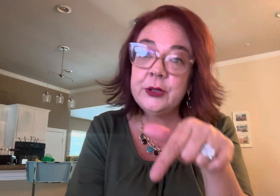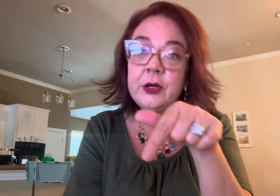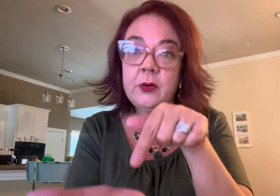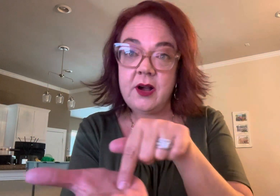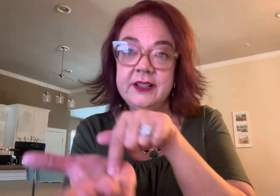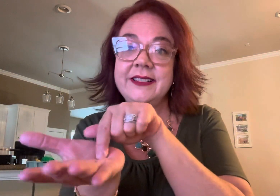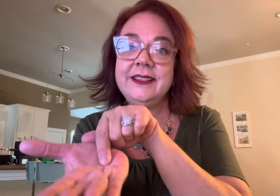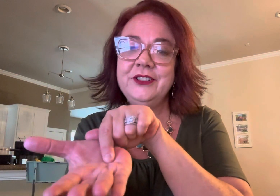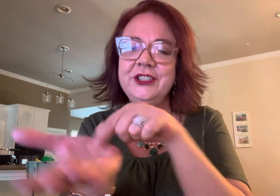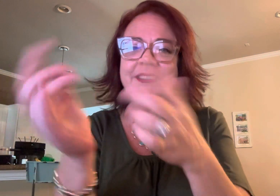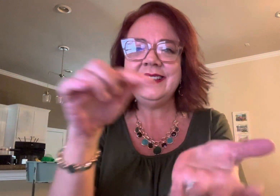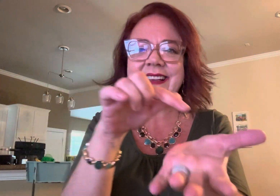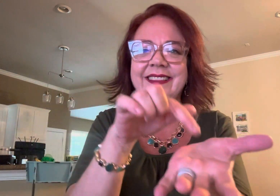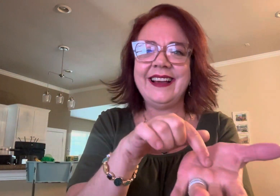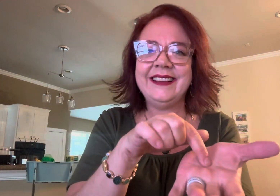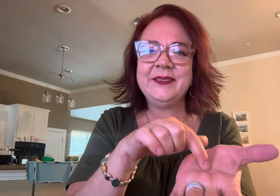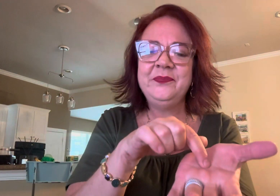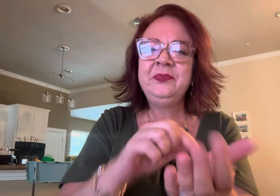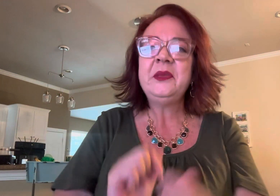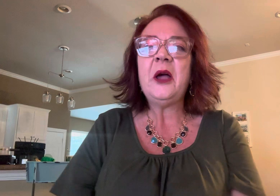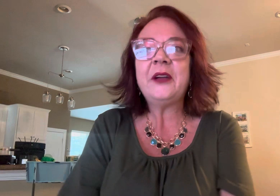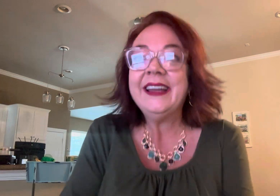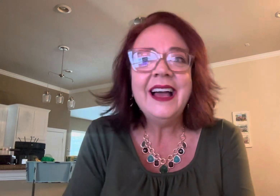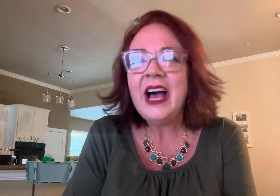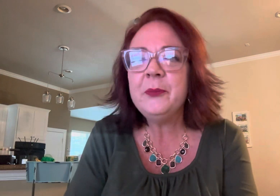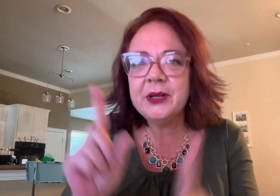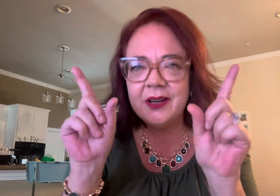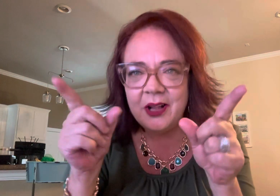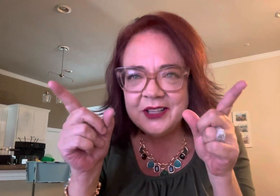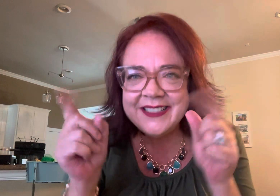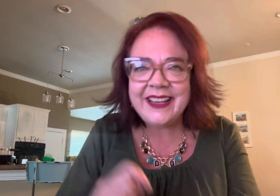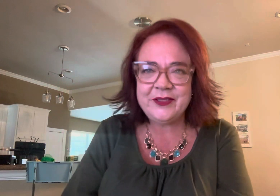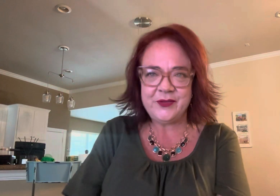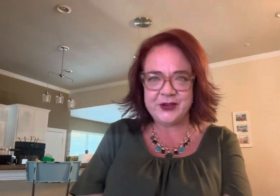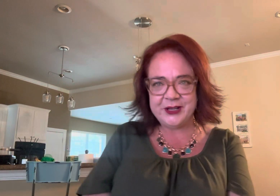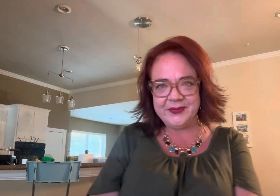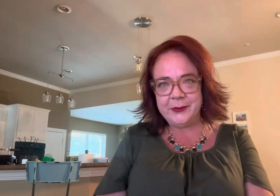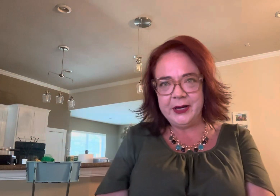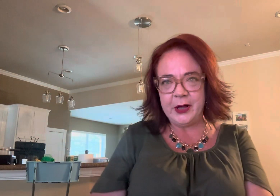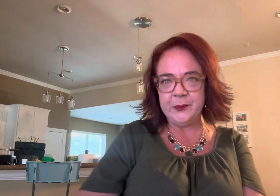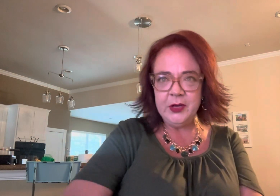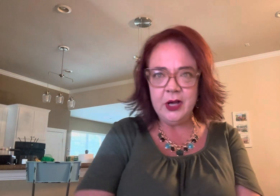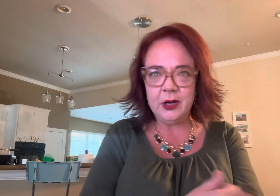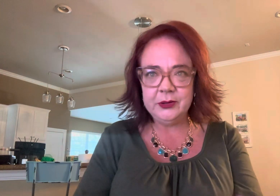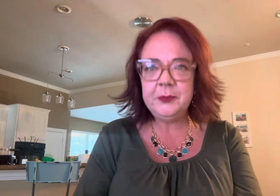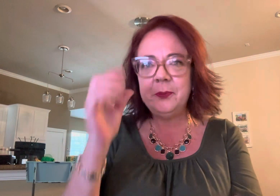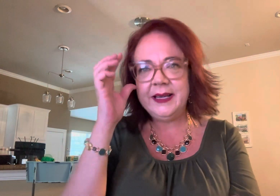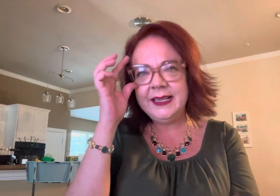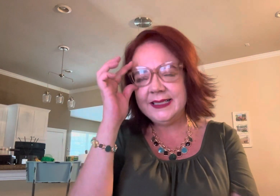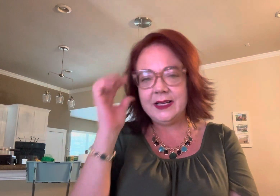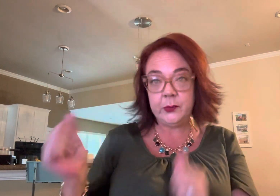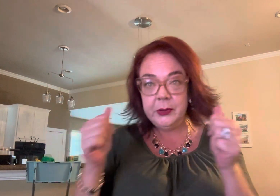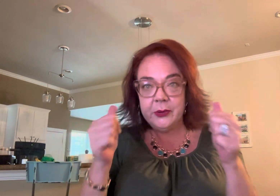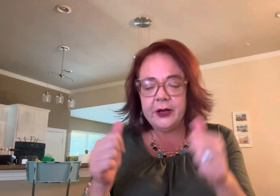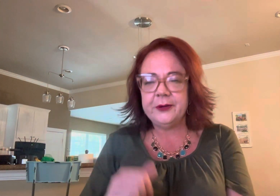the cross just like that okay i'll put it all together for you here we go hold up your bees and we will go